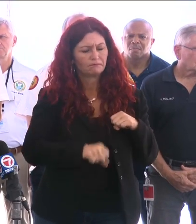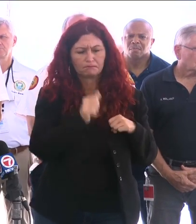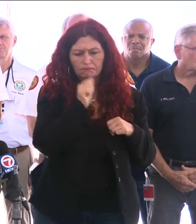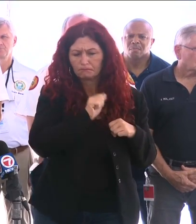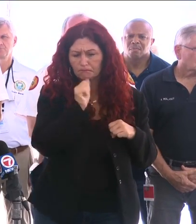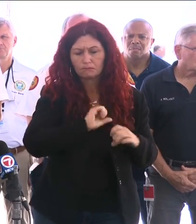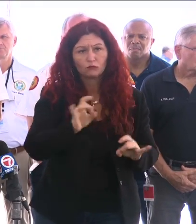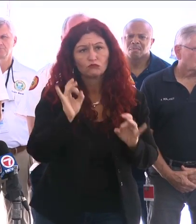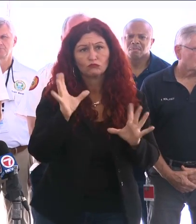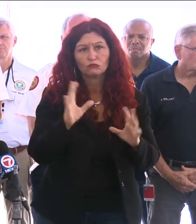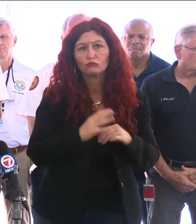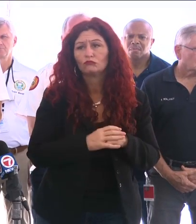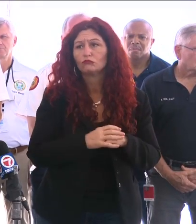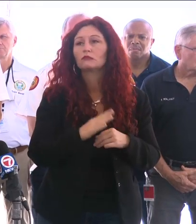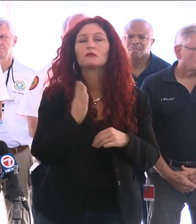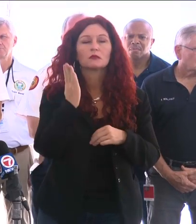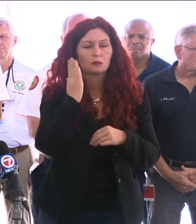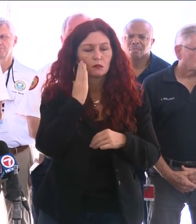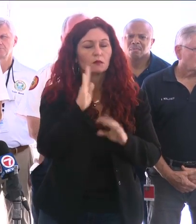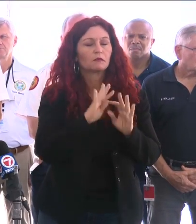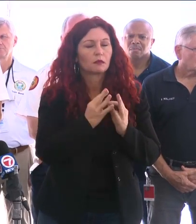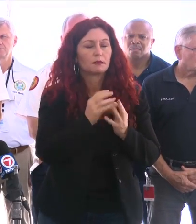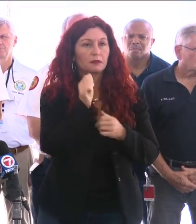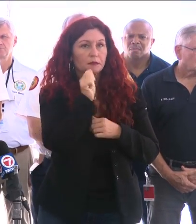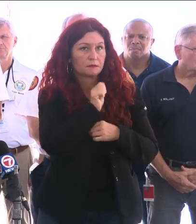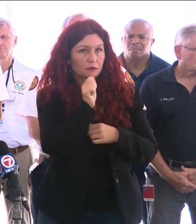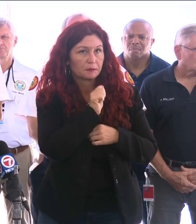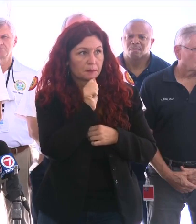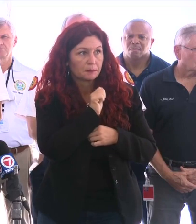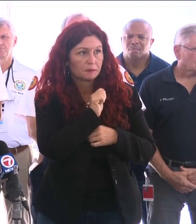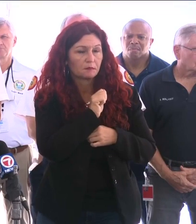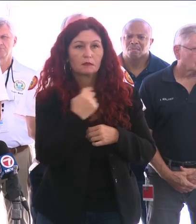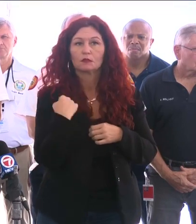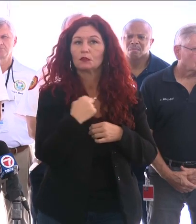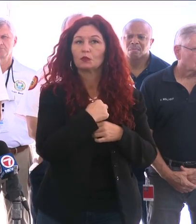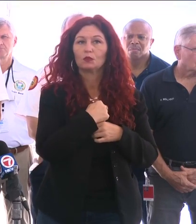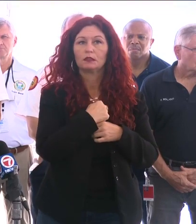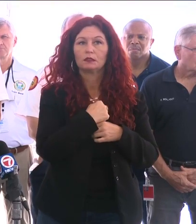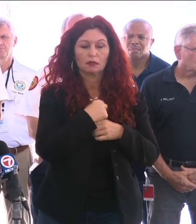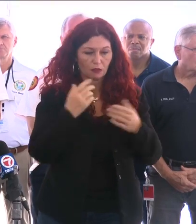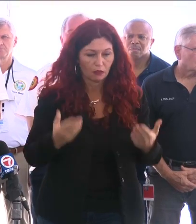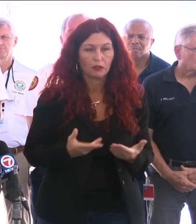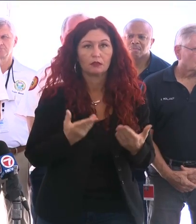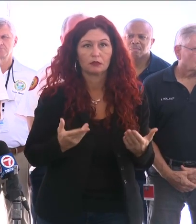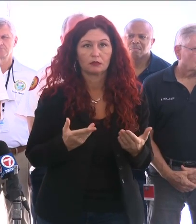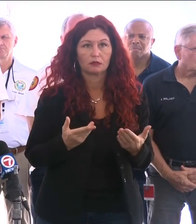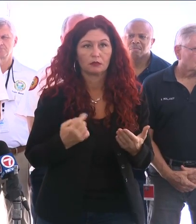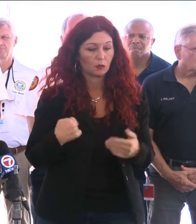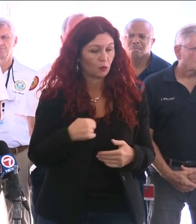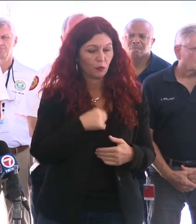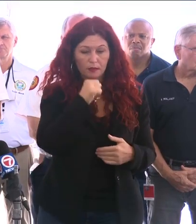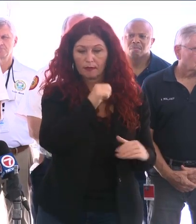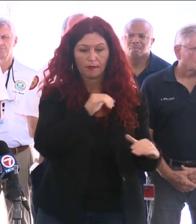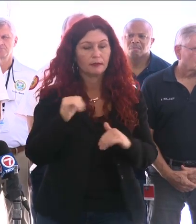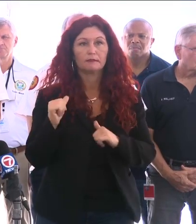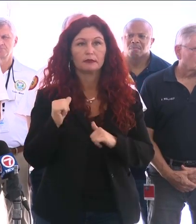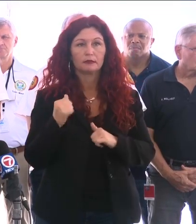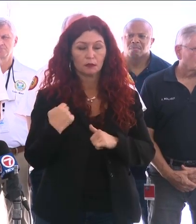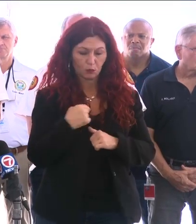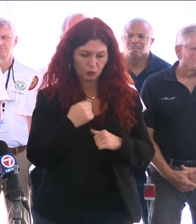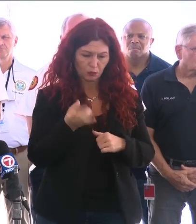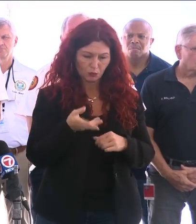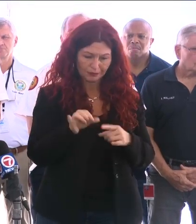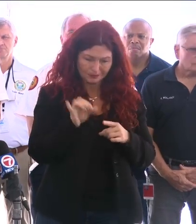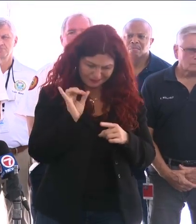every step of the process, every step. We will not leave these families. We put the families at the center